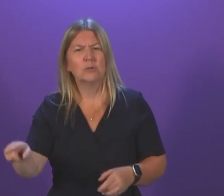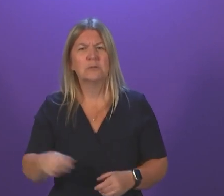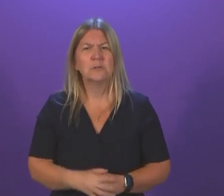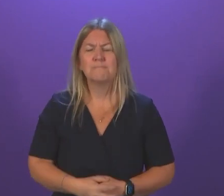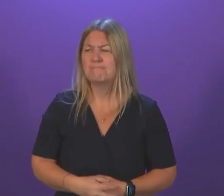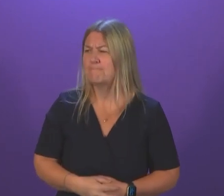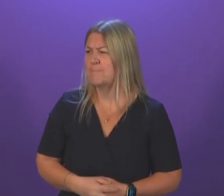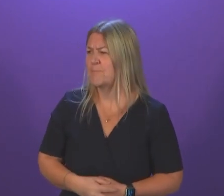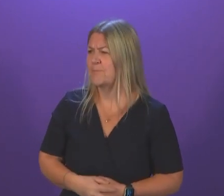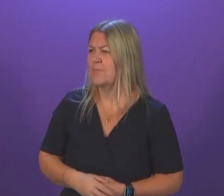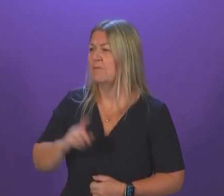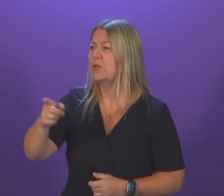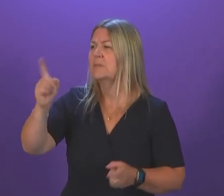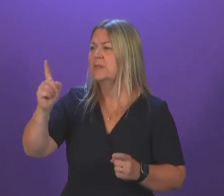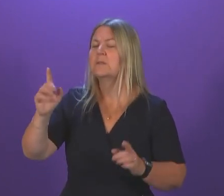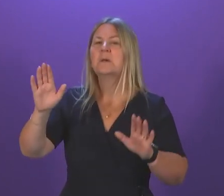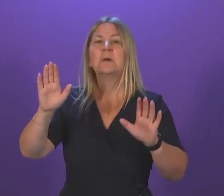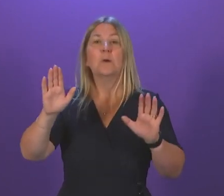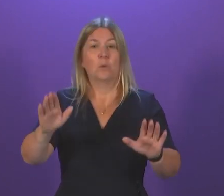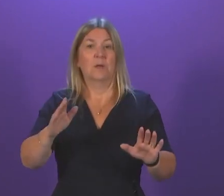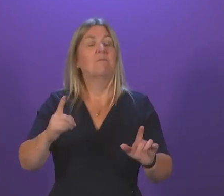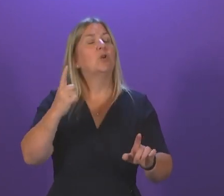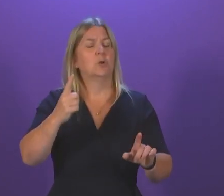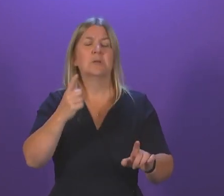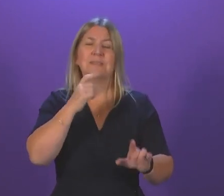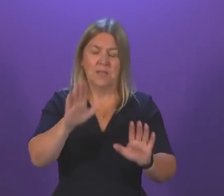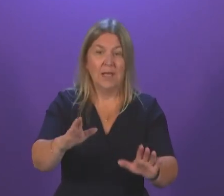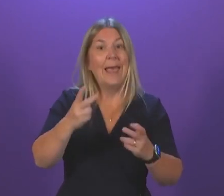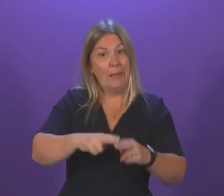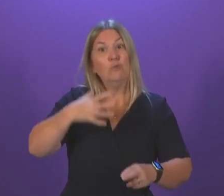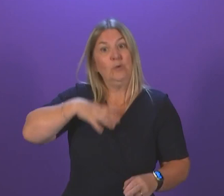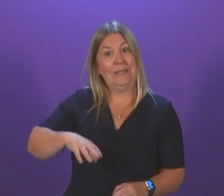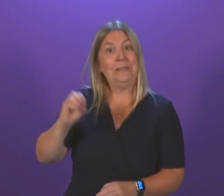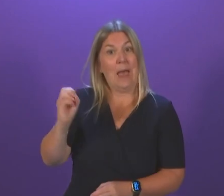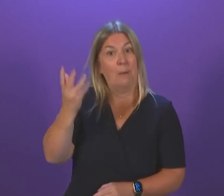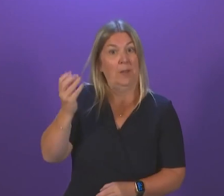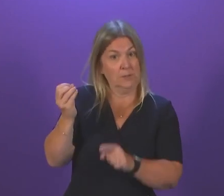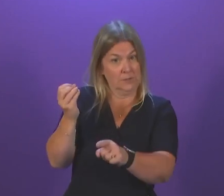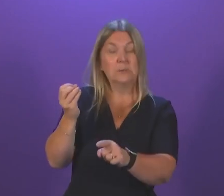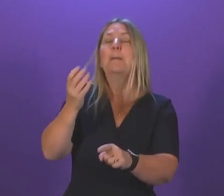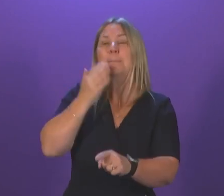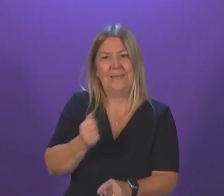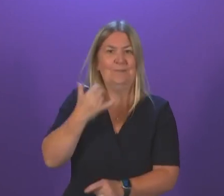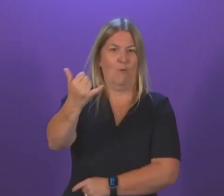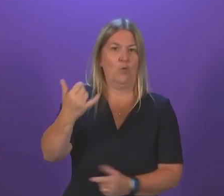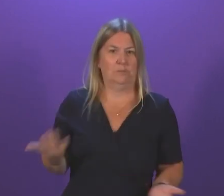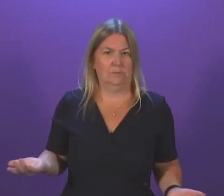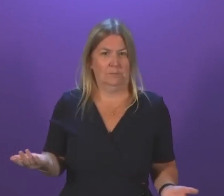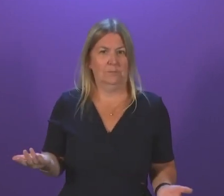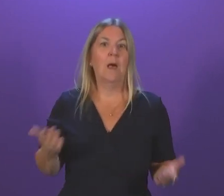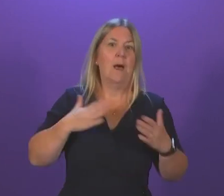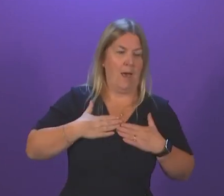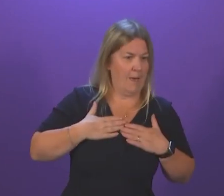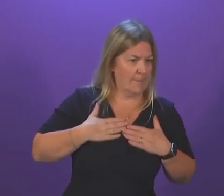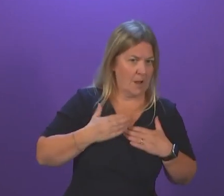in this country who needs an ambulance should phone an ambulance. I'm clear about that. The health secretary is clear about that. Obviously, if somebody needs a